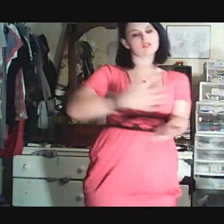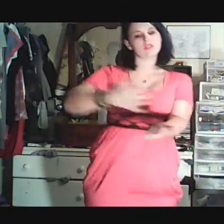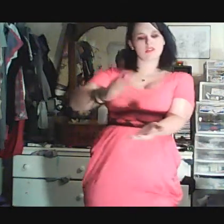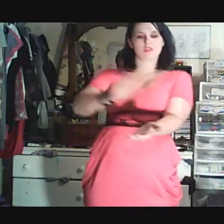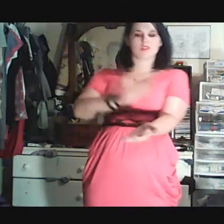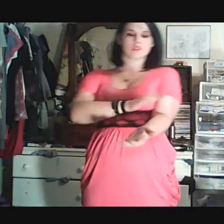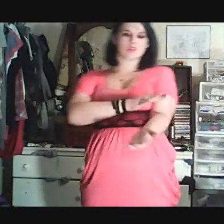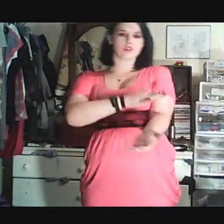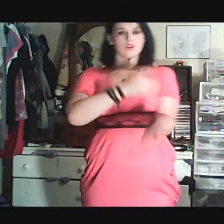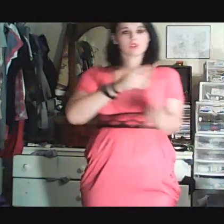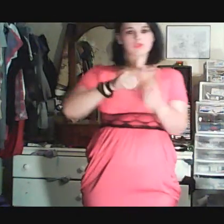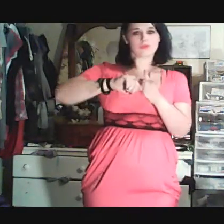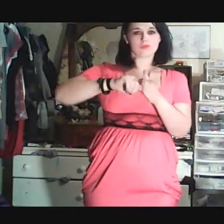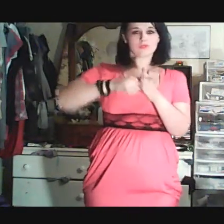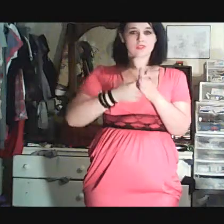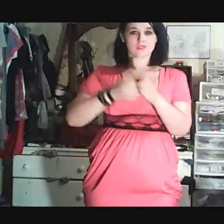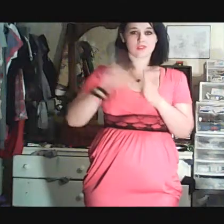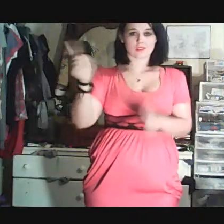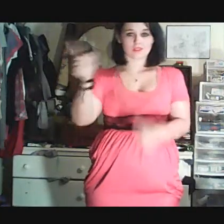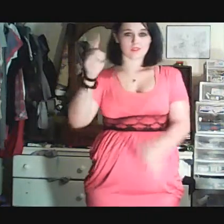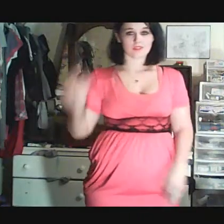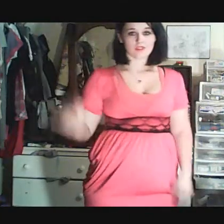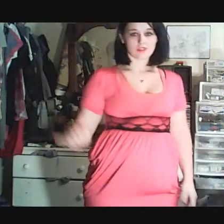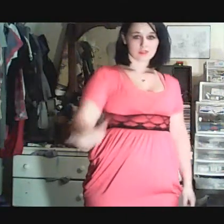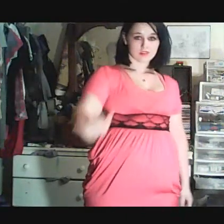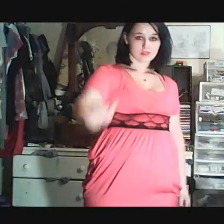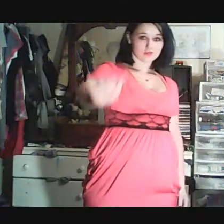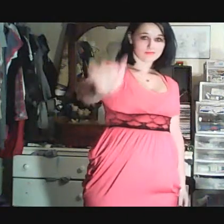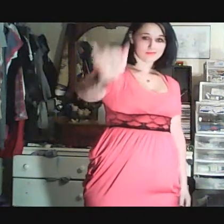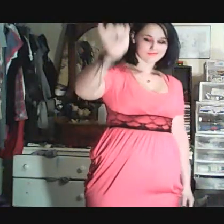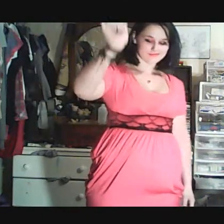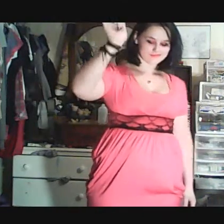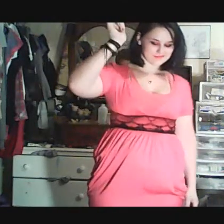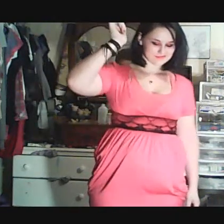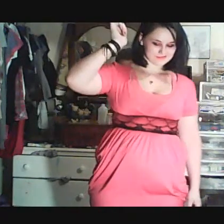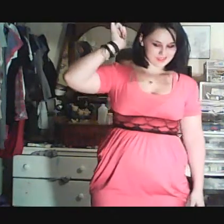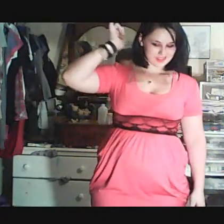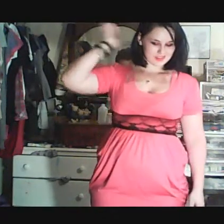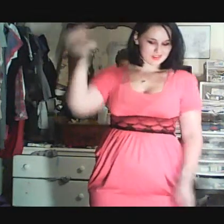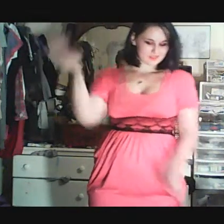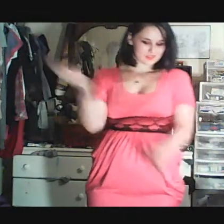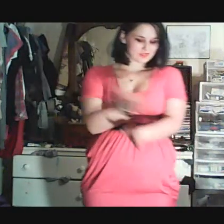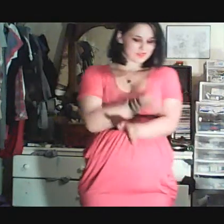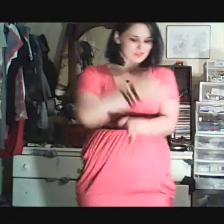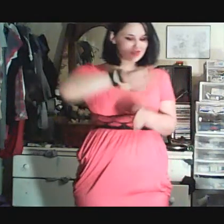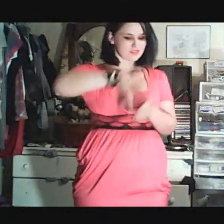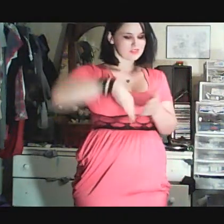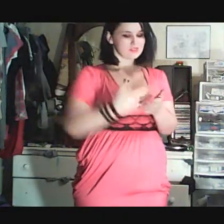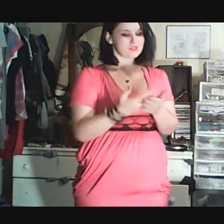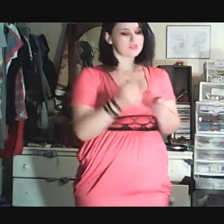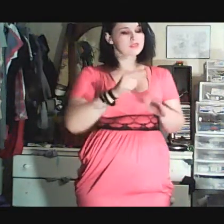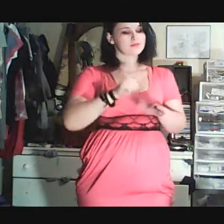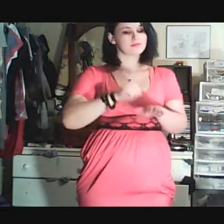we sang along to the start of forever. And after all this time,